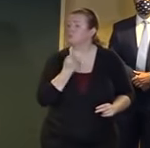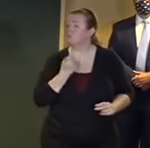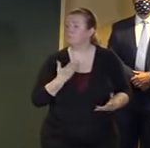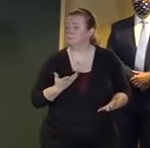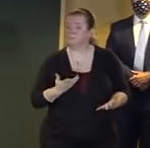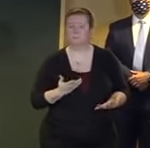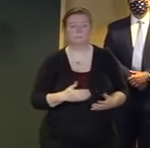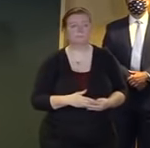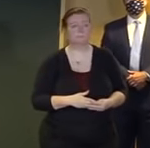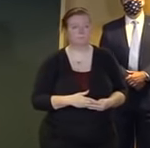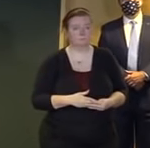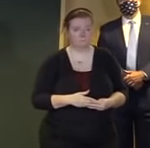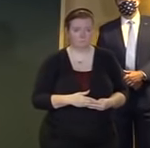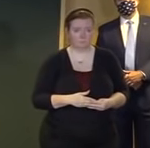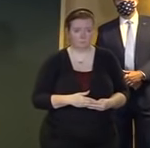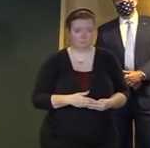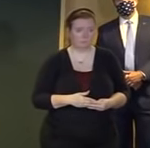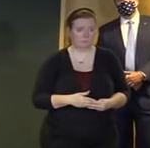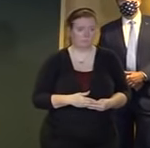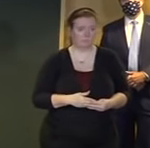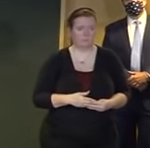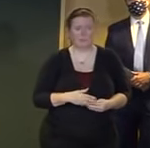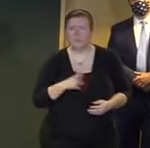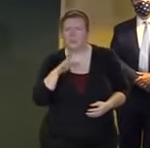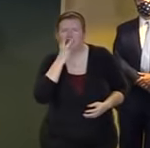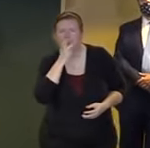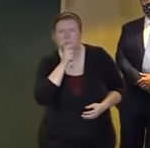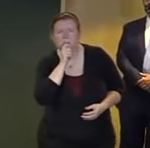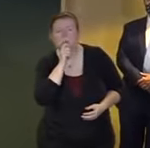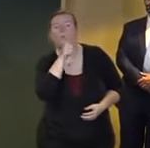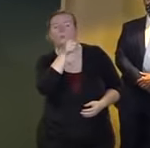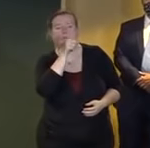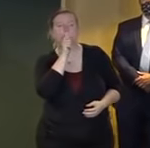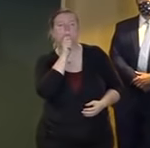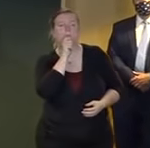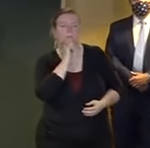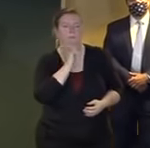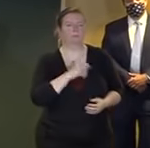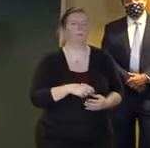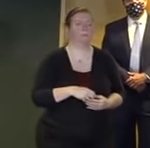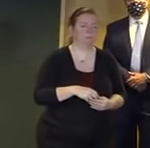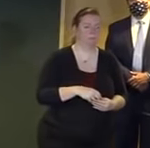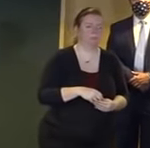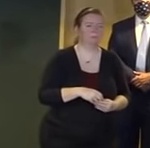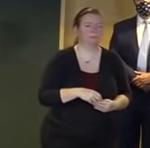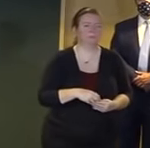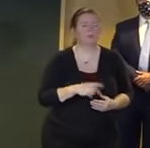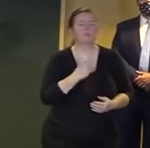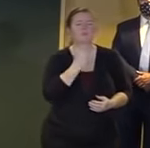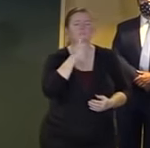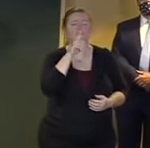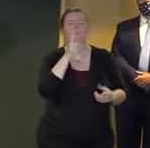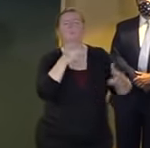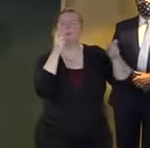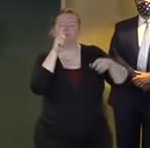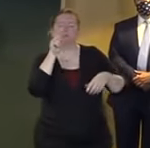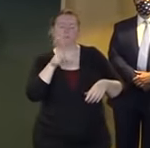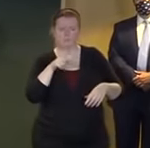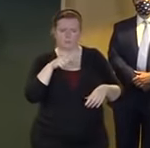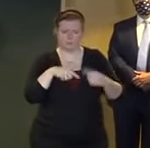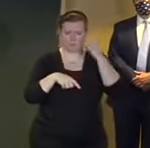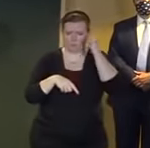hard to see we do we have the microphone today okay governor a quick question for you and colonel callahan